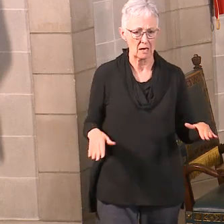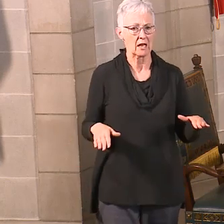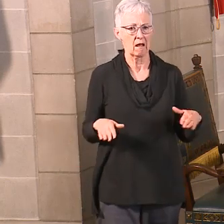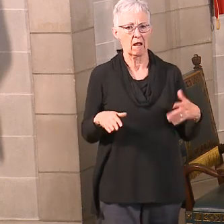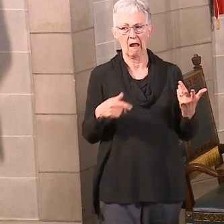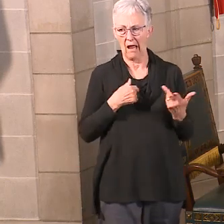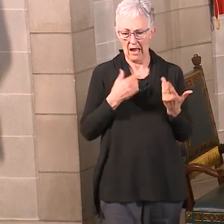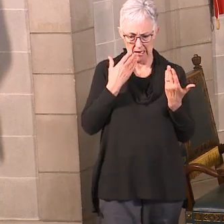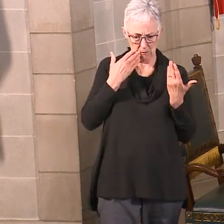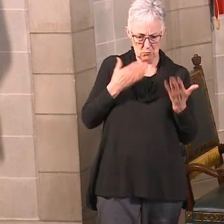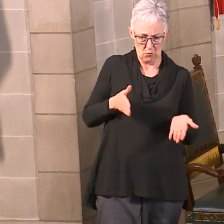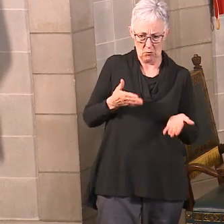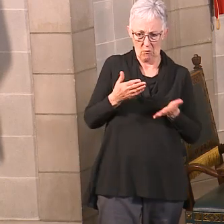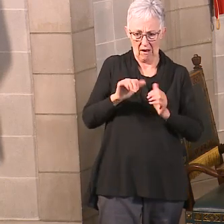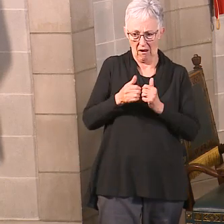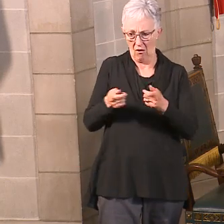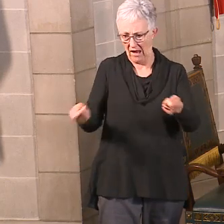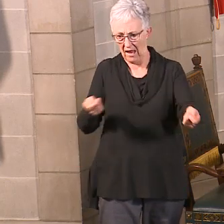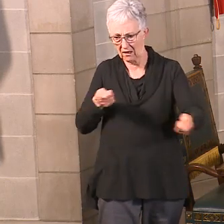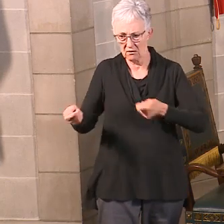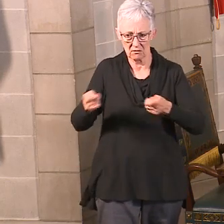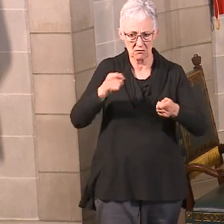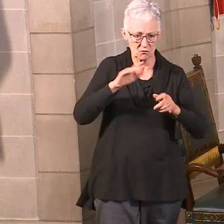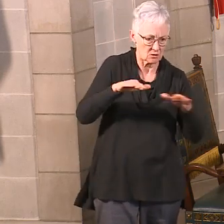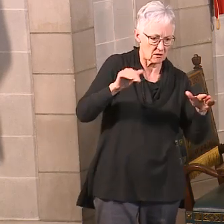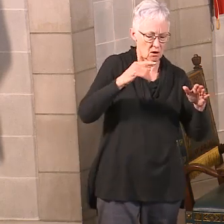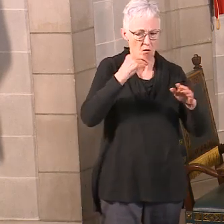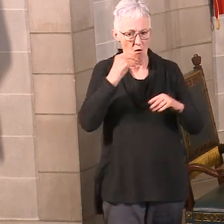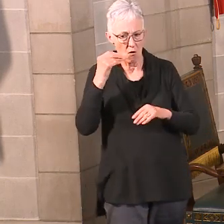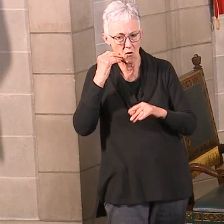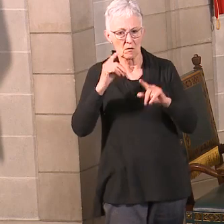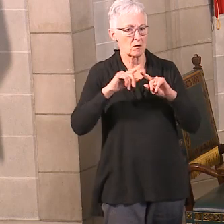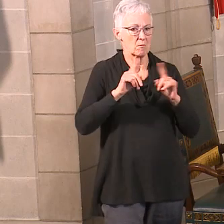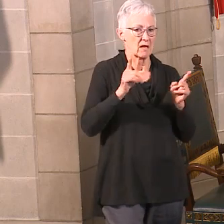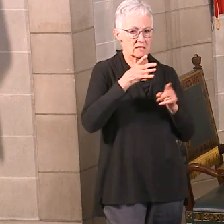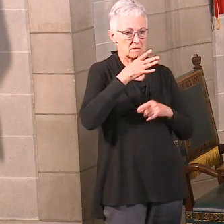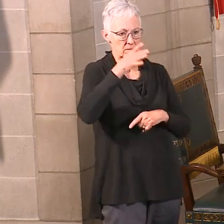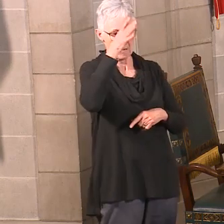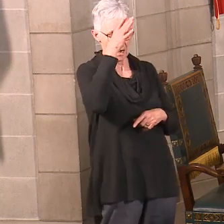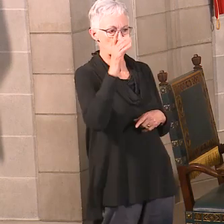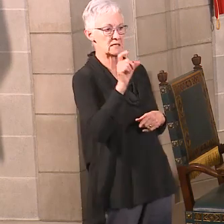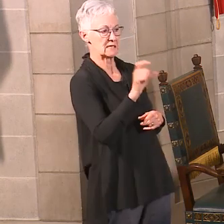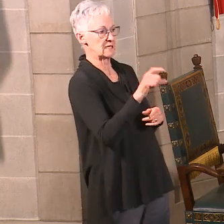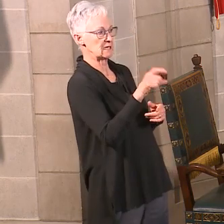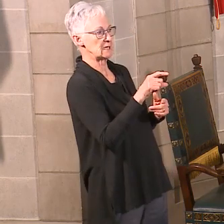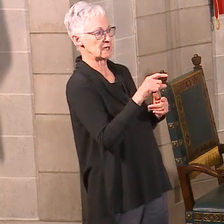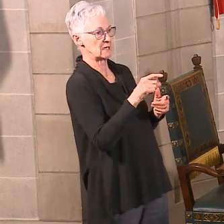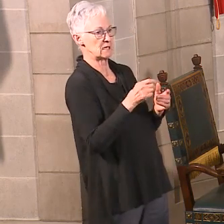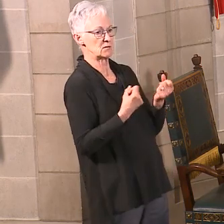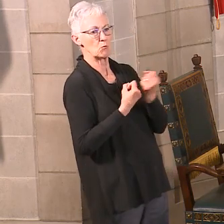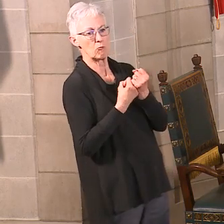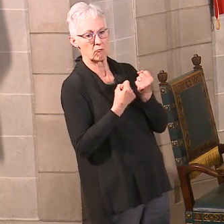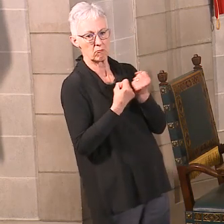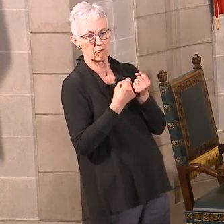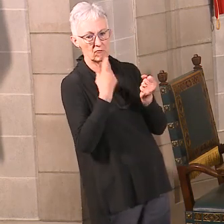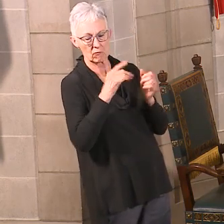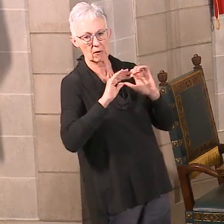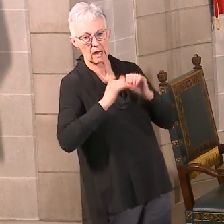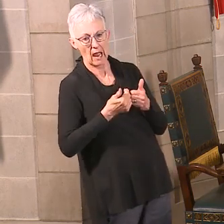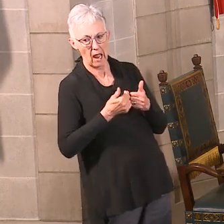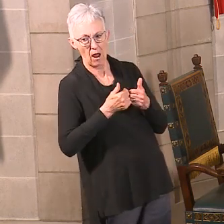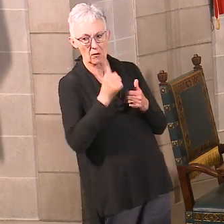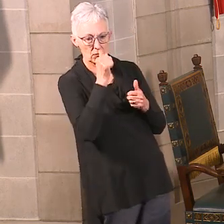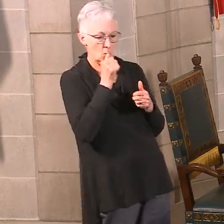having to educate their kids. So it's not parents specifically looking for mental health services, but just how do I cope? How do I deal with this? But they are